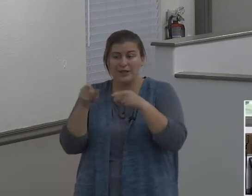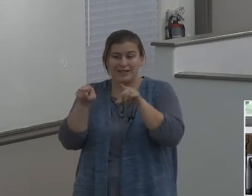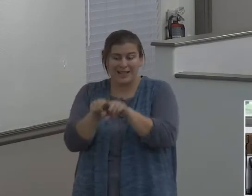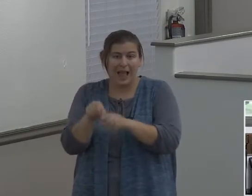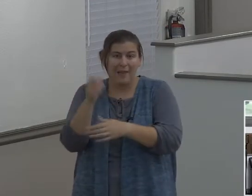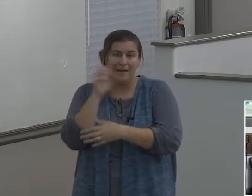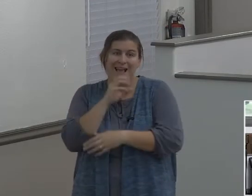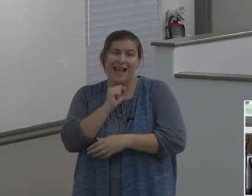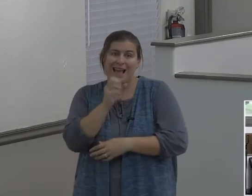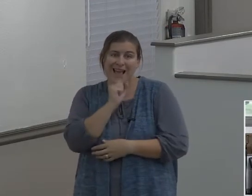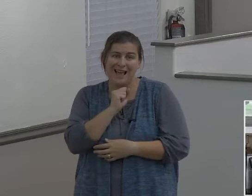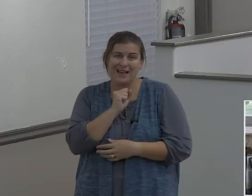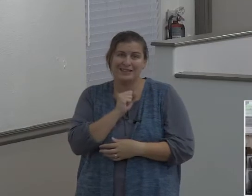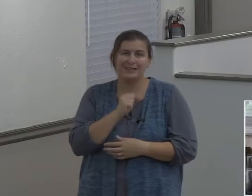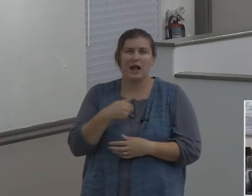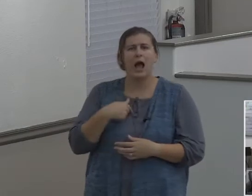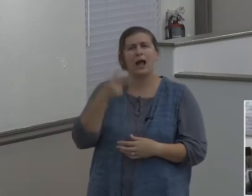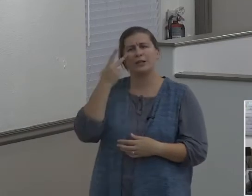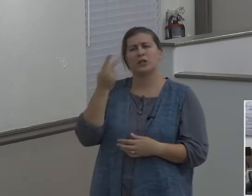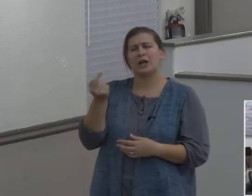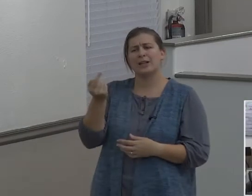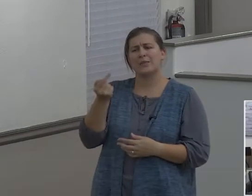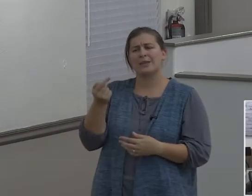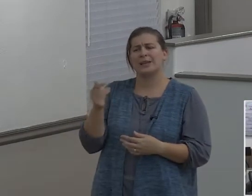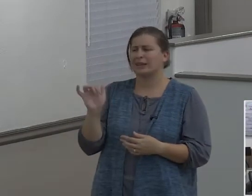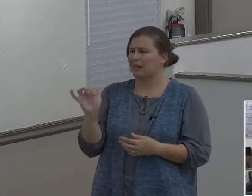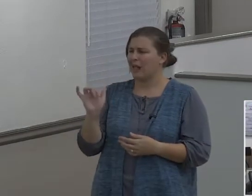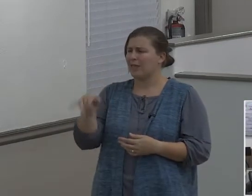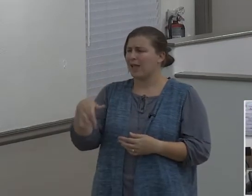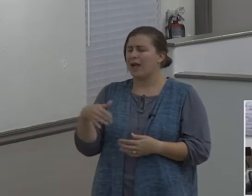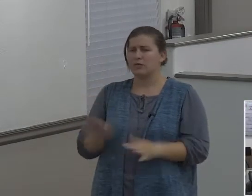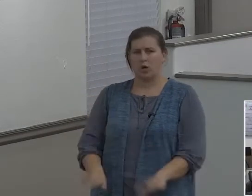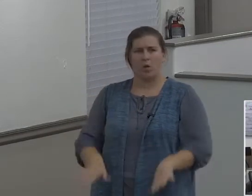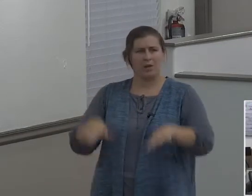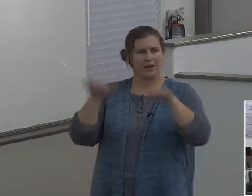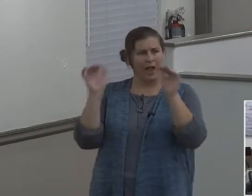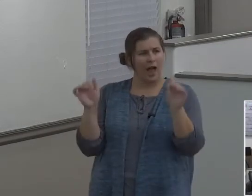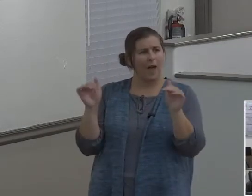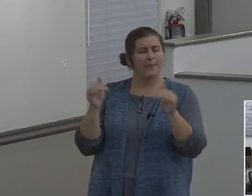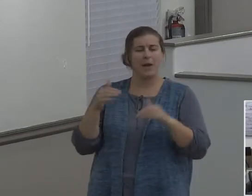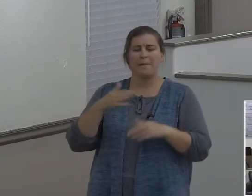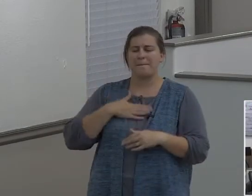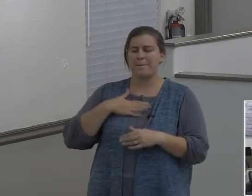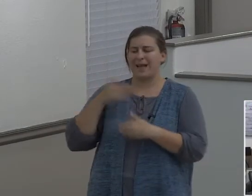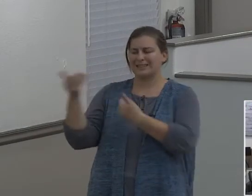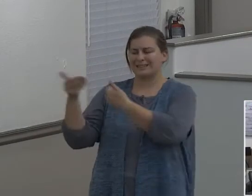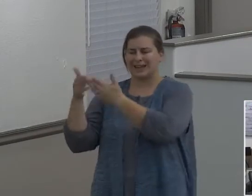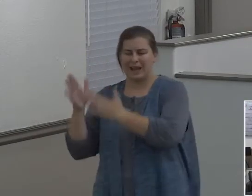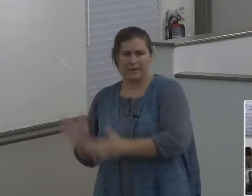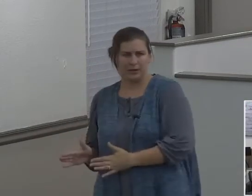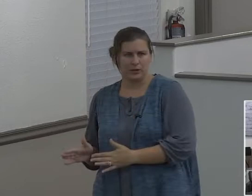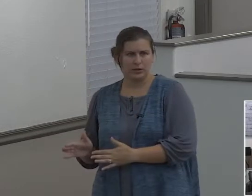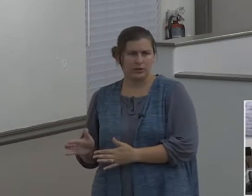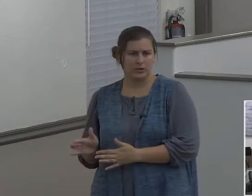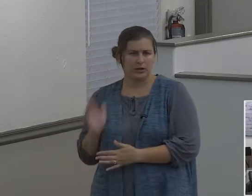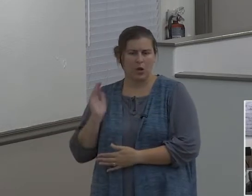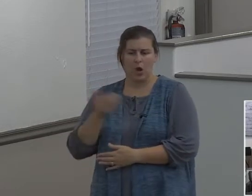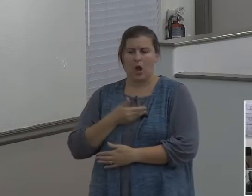something similar to this, growing up, we had a neighbor, our next door neighbors,